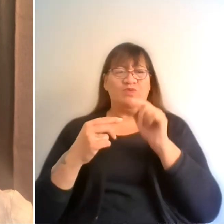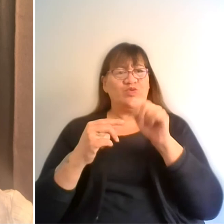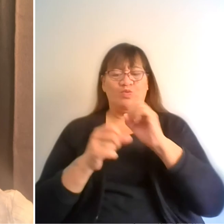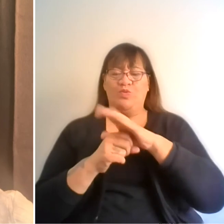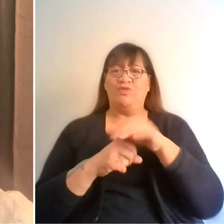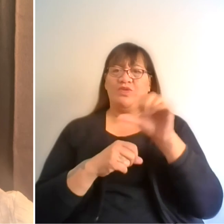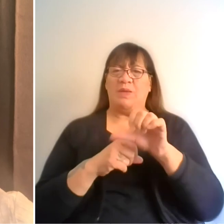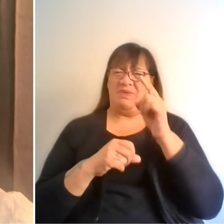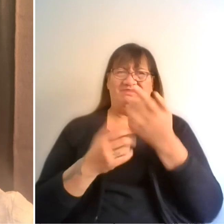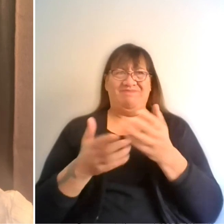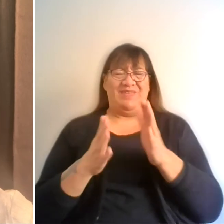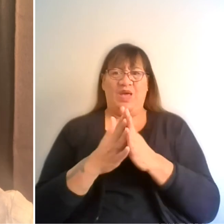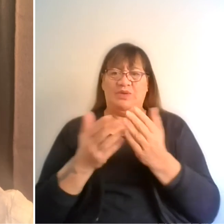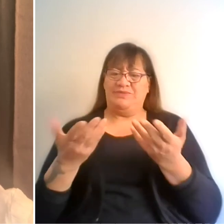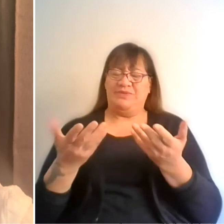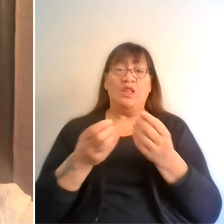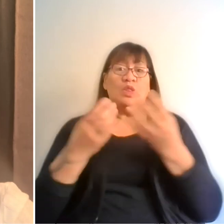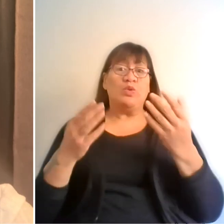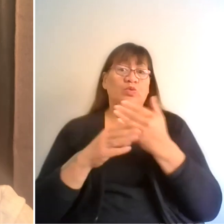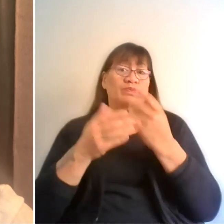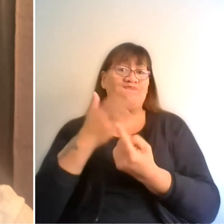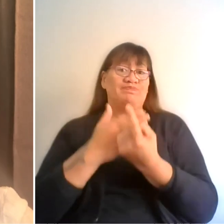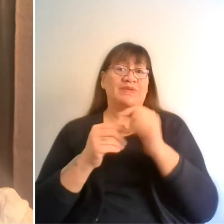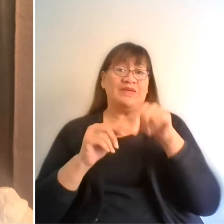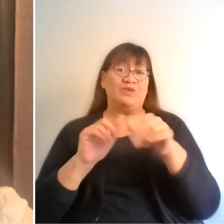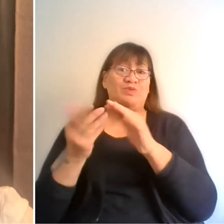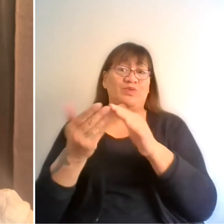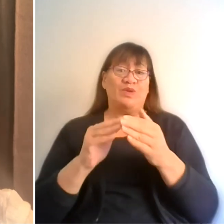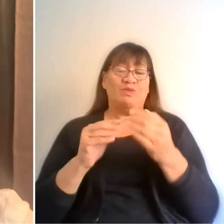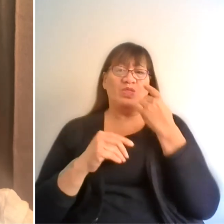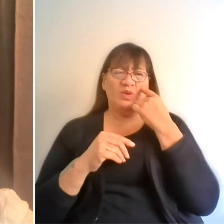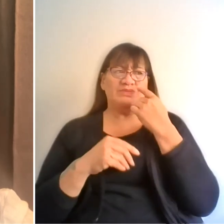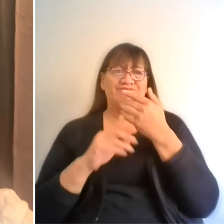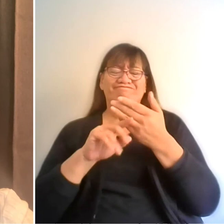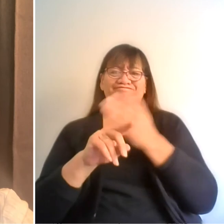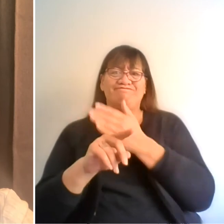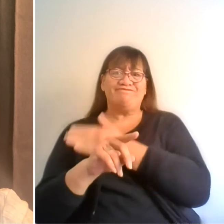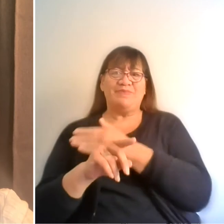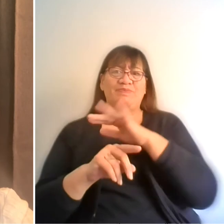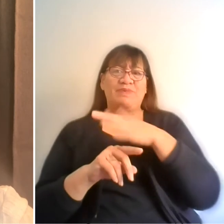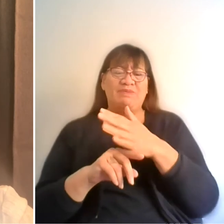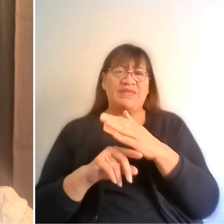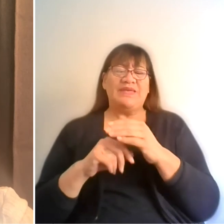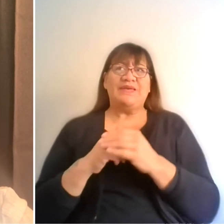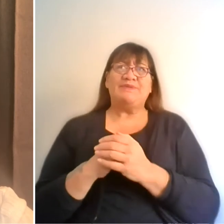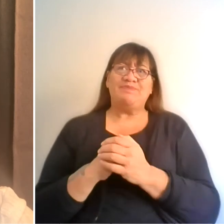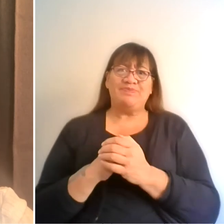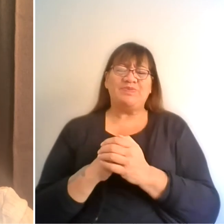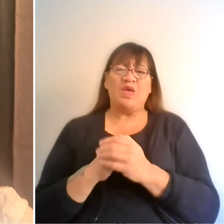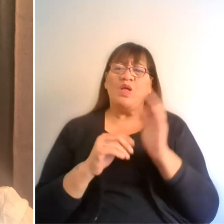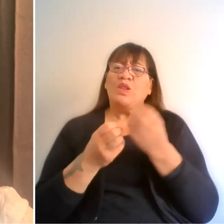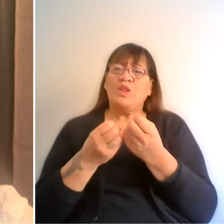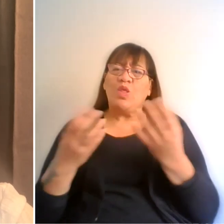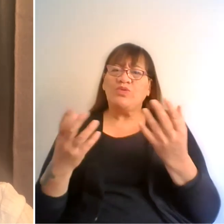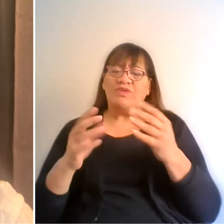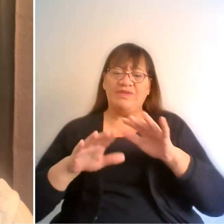There was so much work being done out in the community and what we figured really early in the piece was that with all of the activity